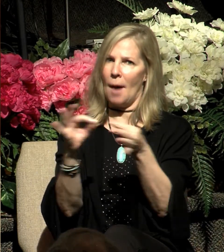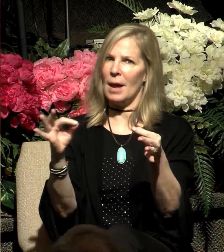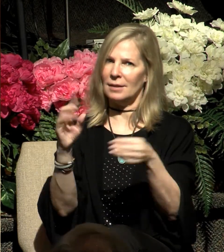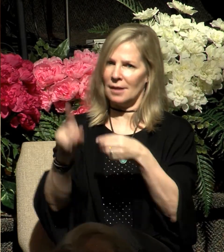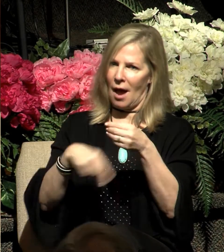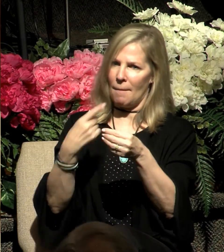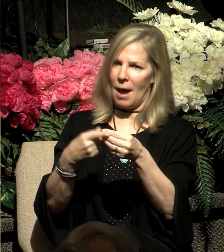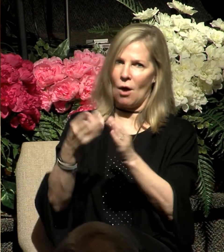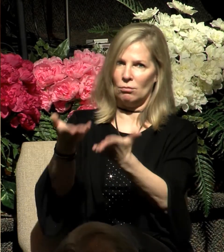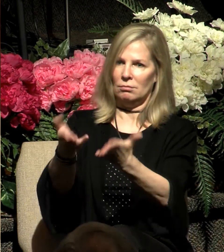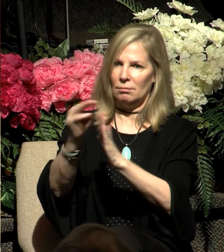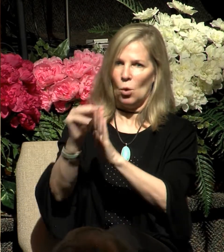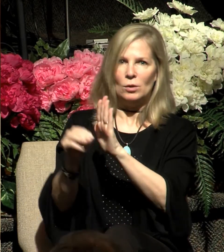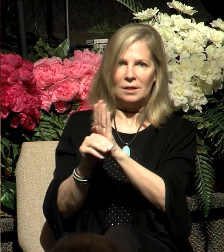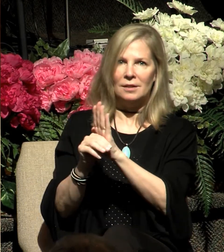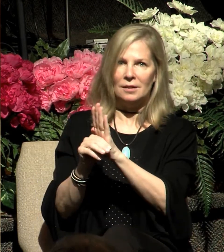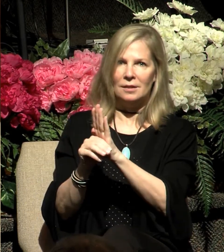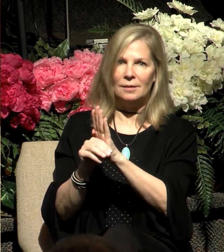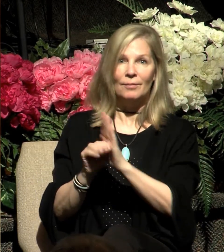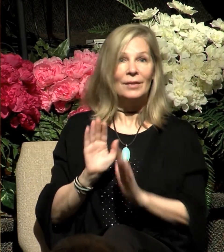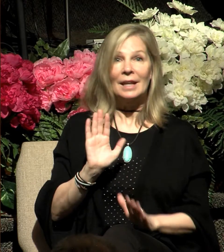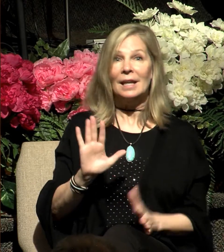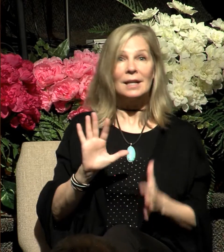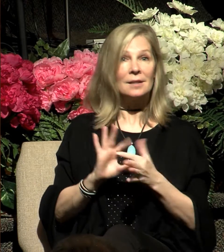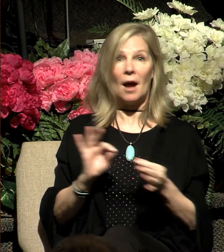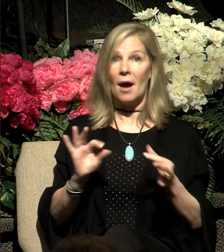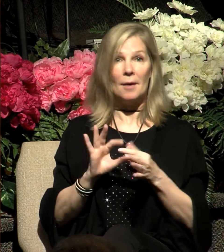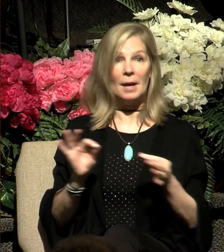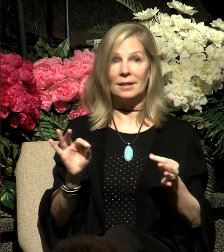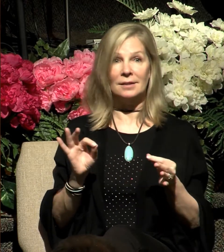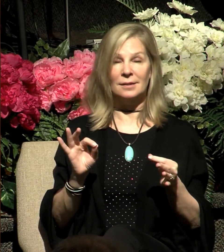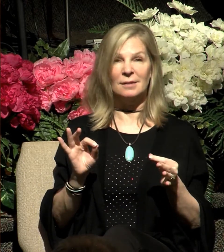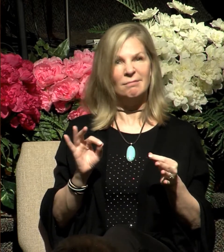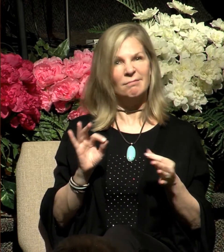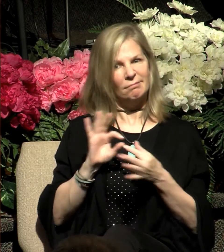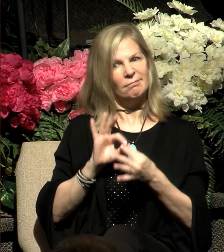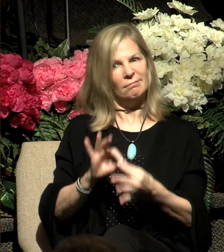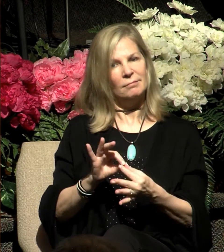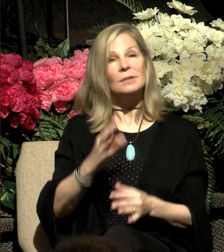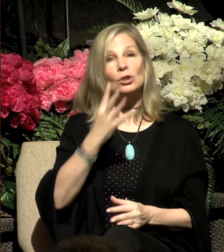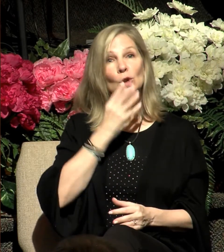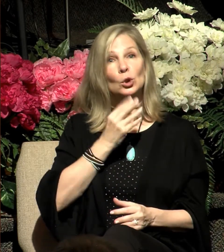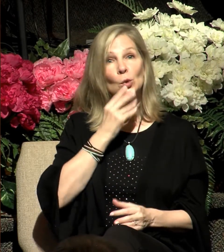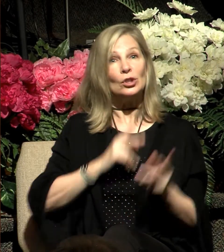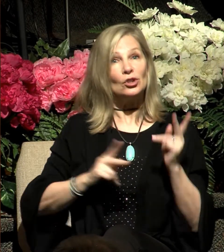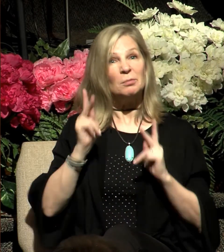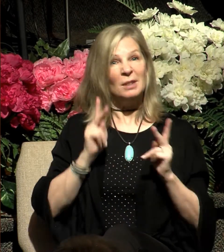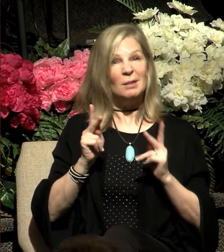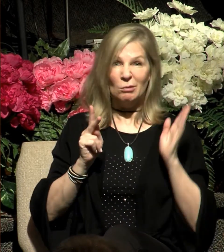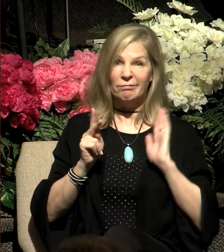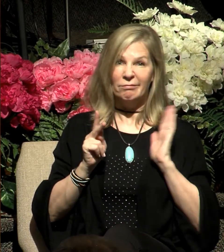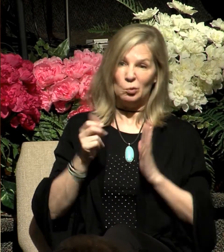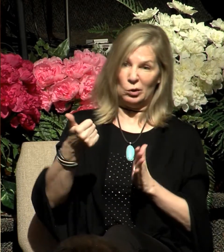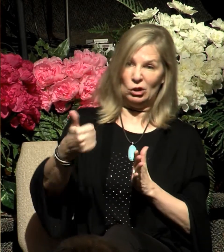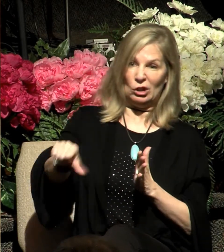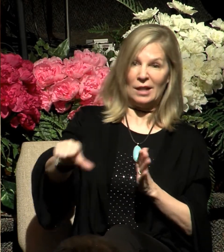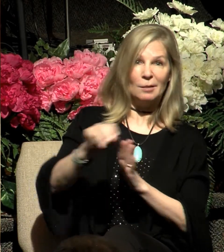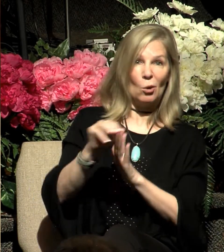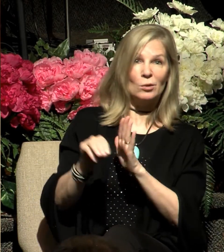his comments have to do with the fact that the Jewish people have rejected Moses. He tells the Sanhedrin that in